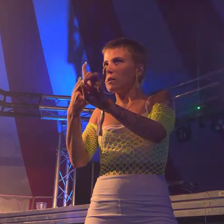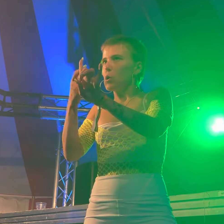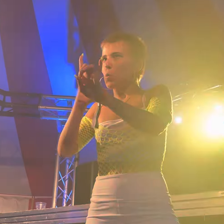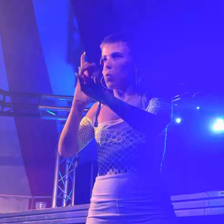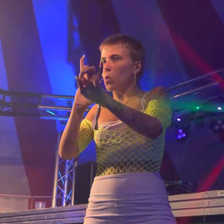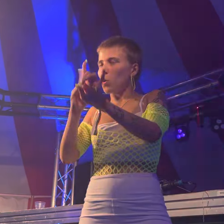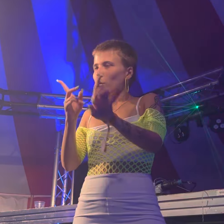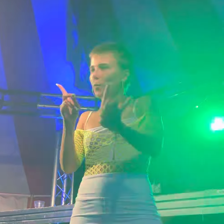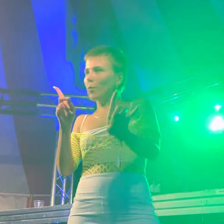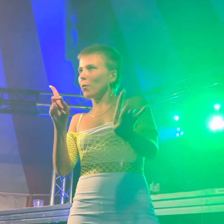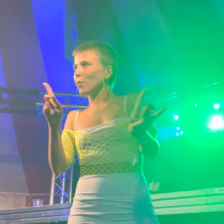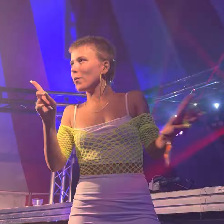of the abuse